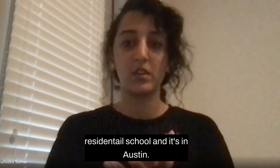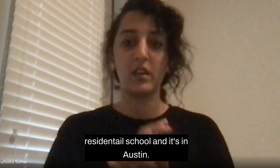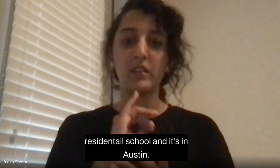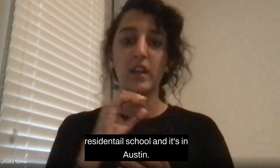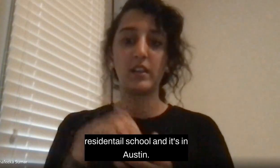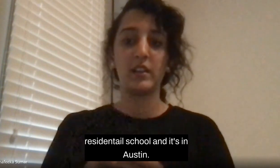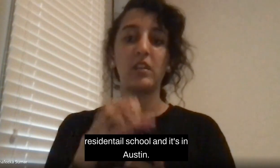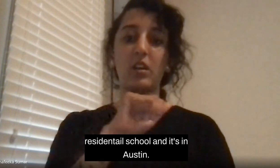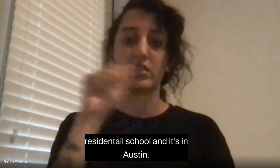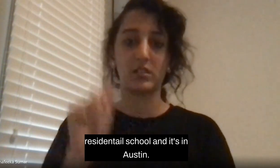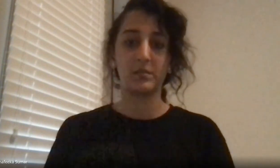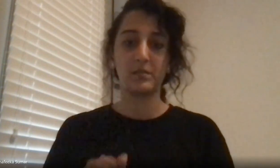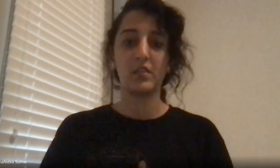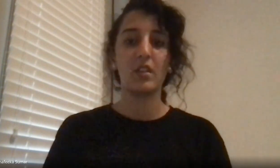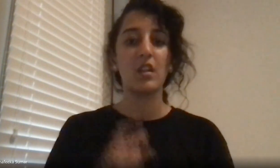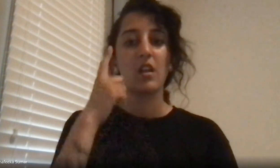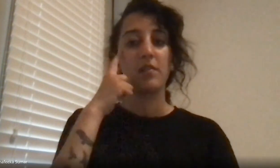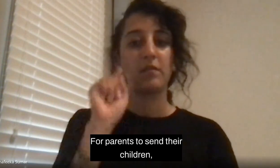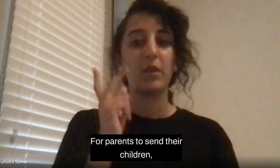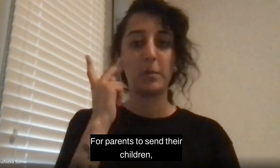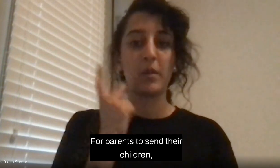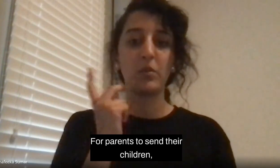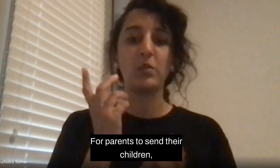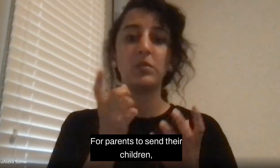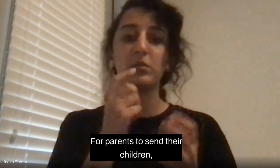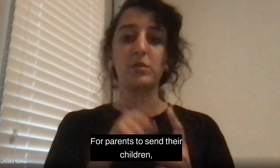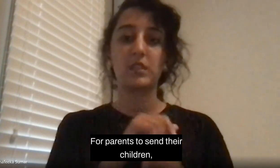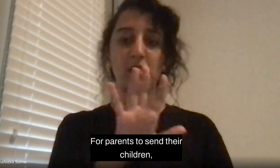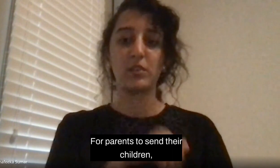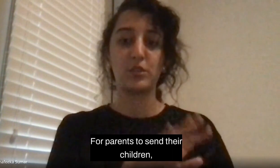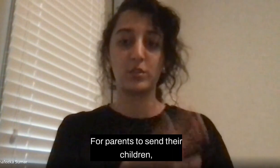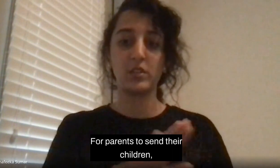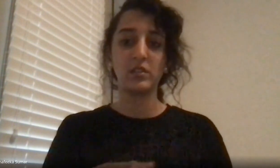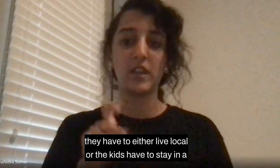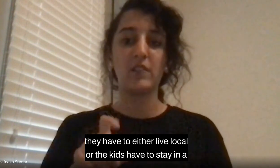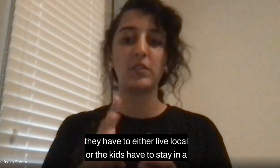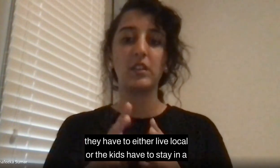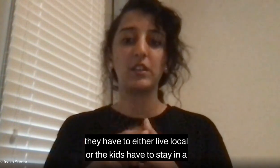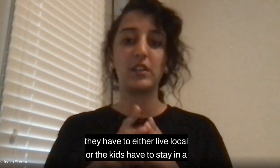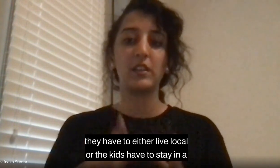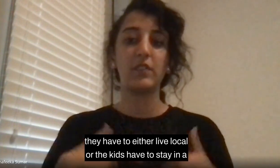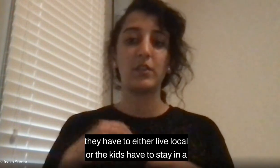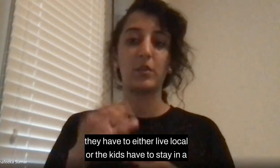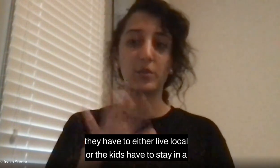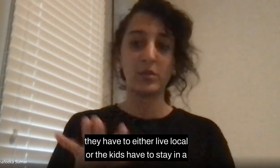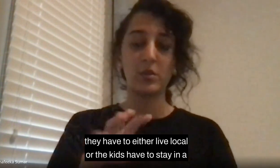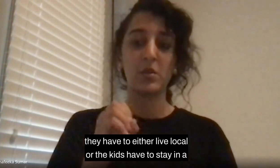and that is Austin. For the parents to send their children, they have to either live in local or